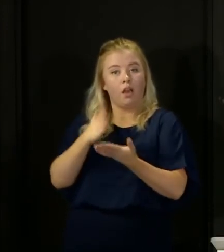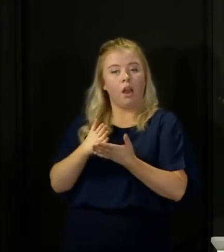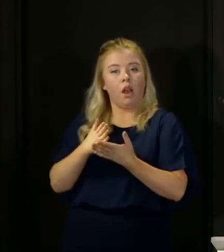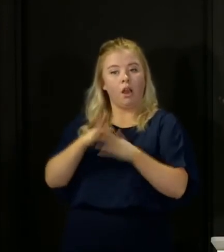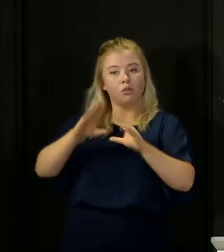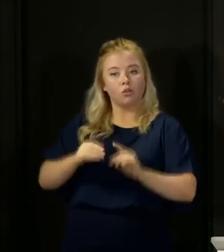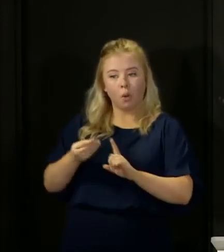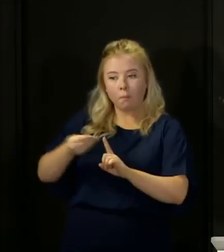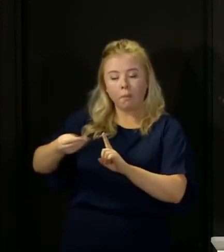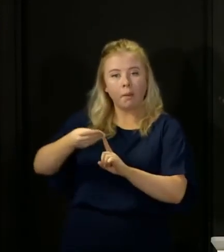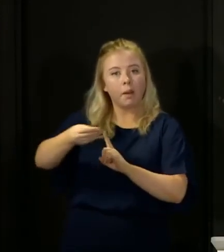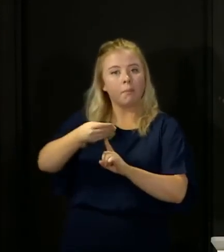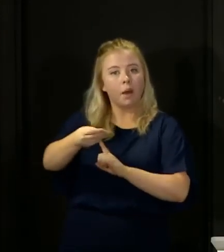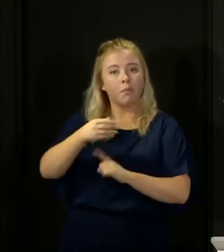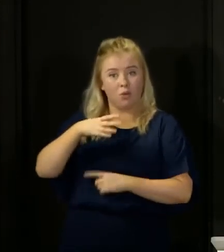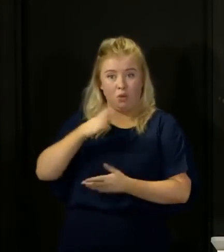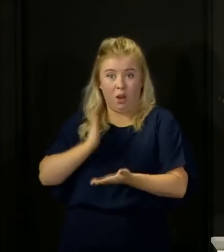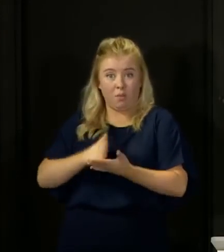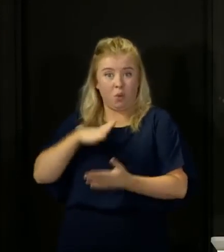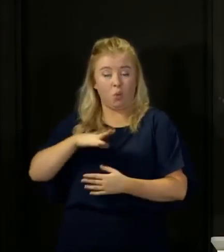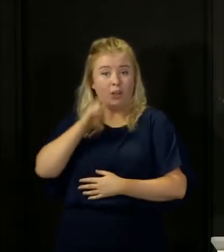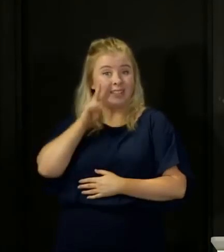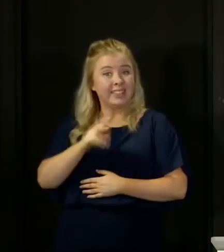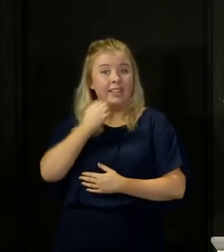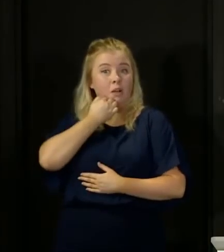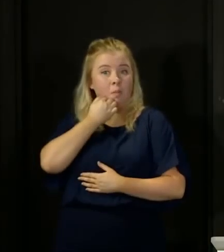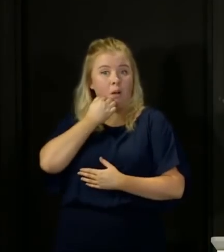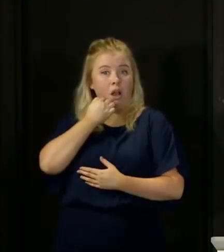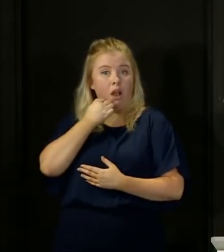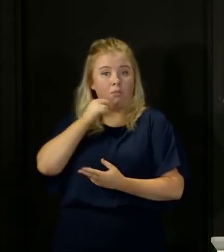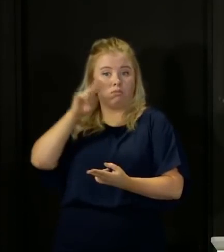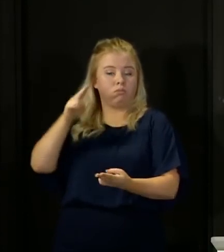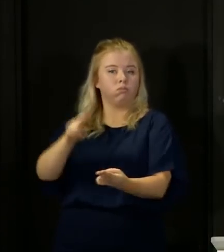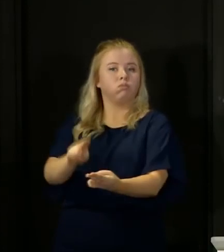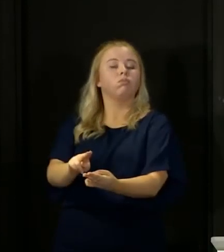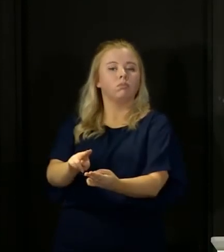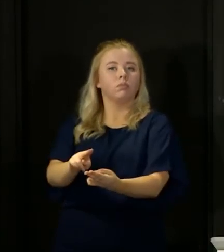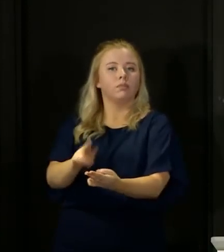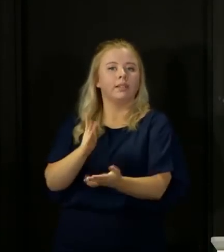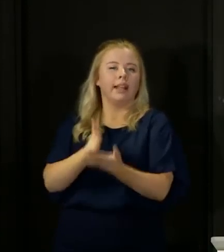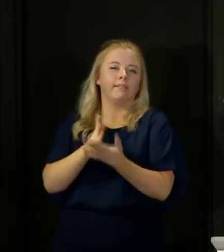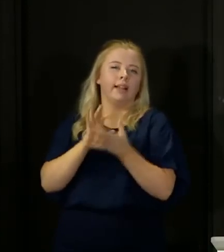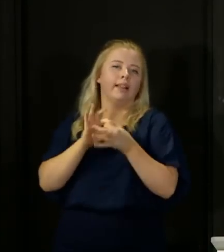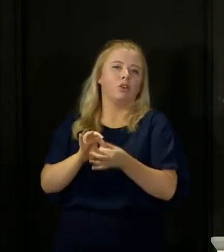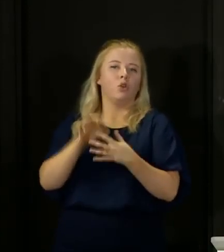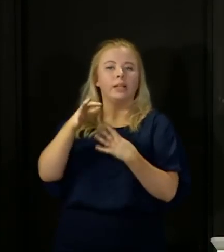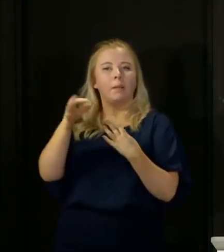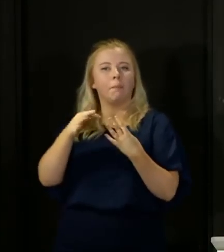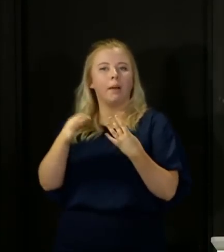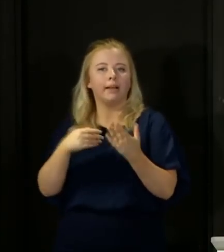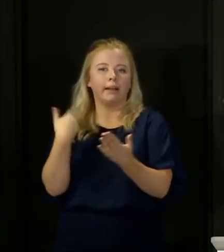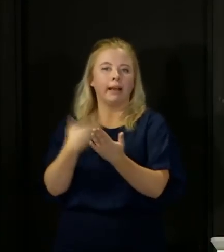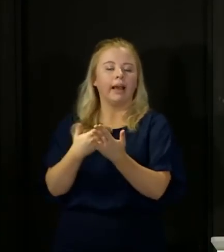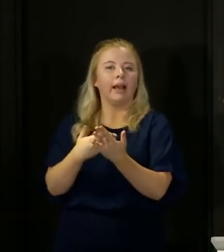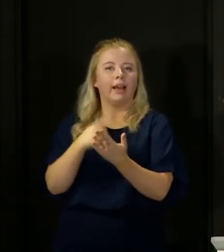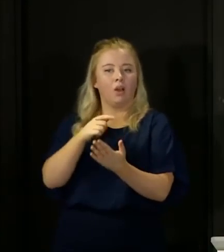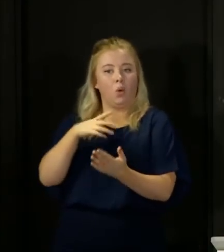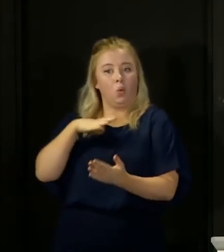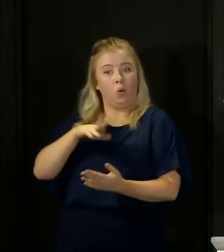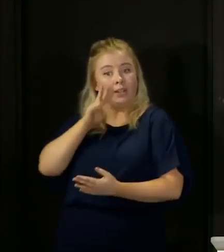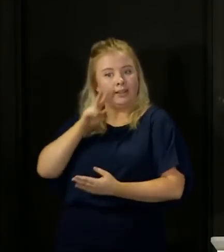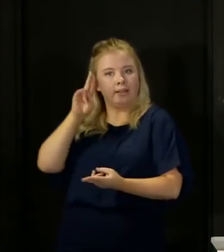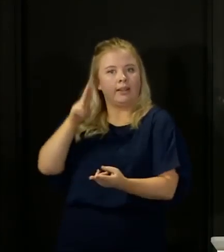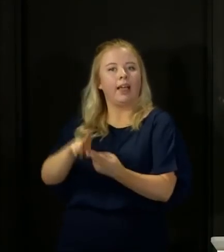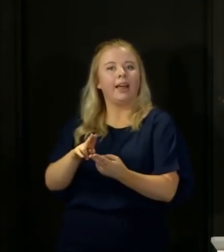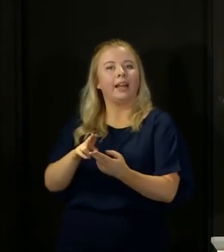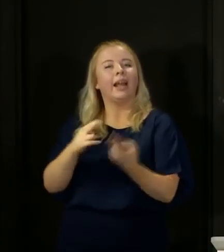virus. So we actually want to see certainly in that symptomatic part of the demand for testing, these numbers decline. It's when these numbers are